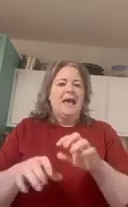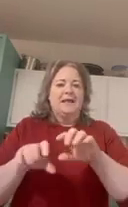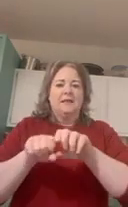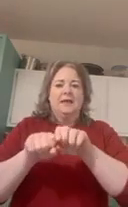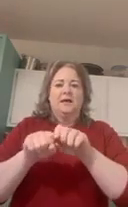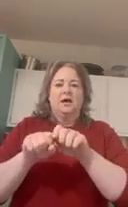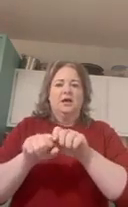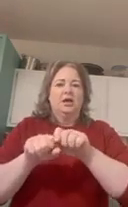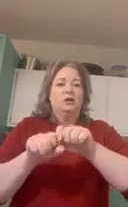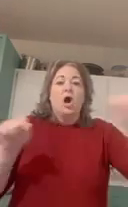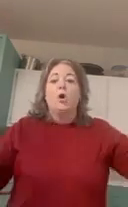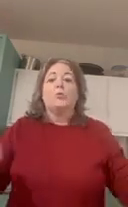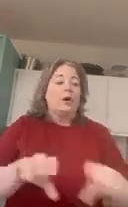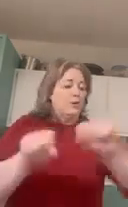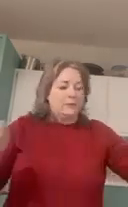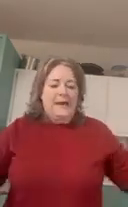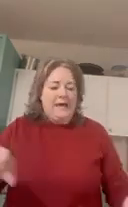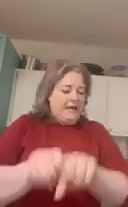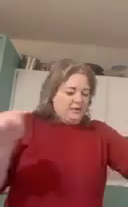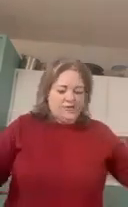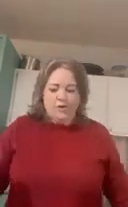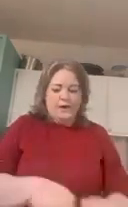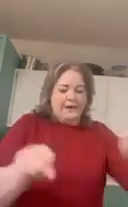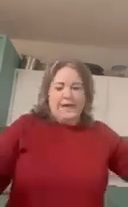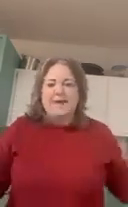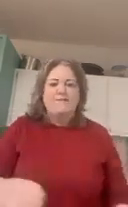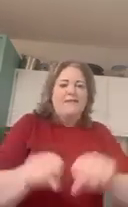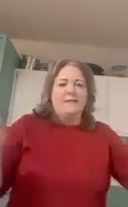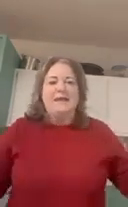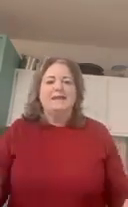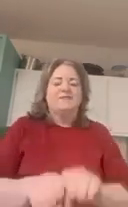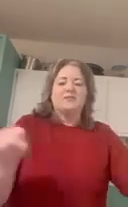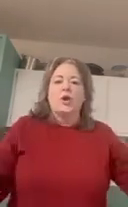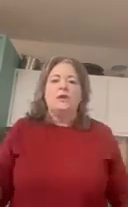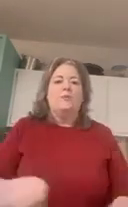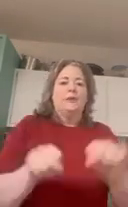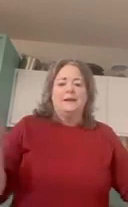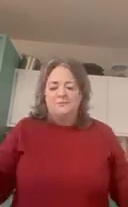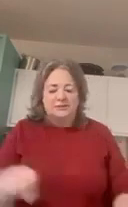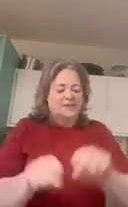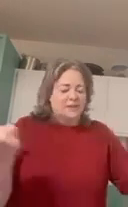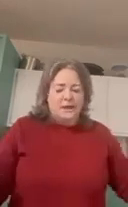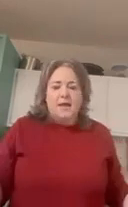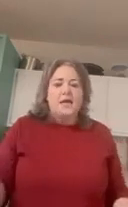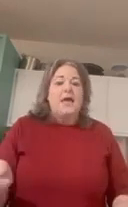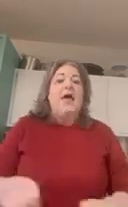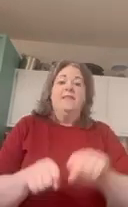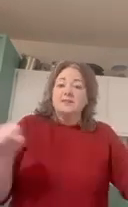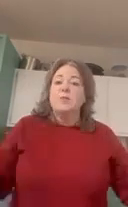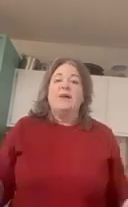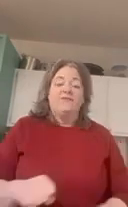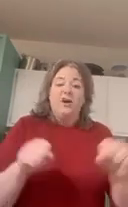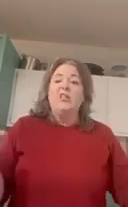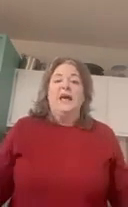had like a long rope and i just look and i can't find the end the starting point and i'm just and that's what i felt like